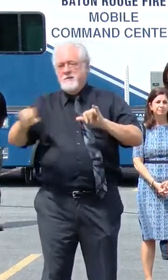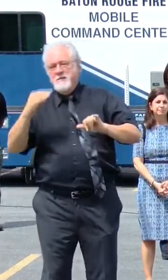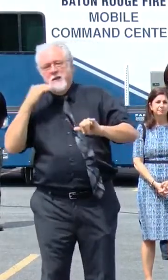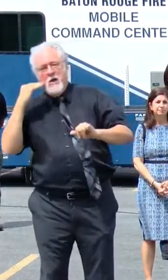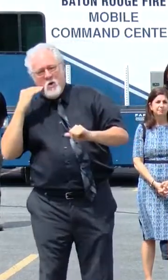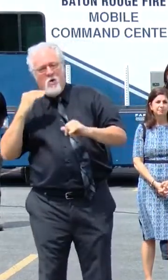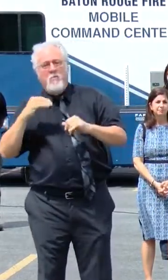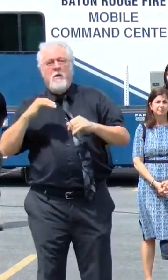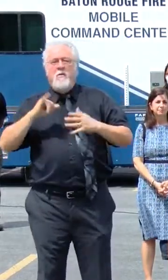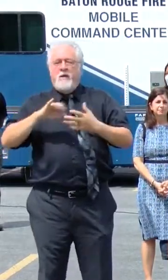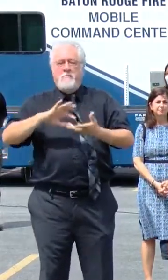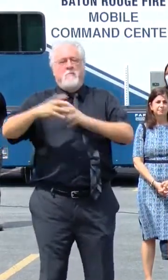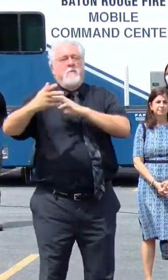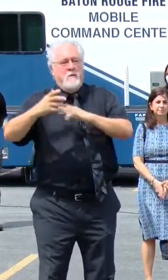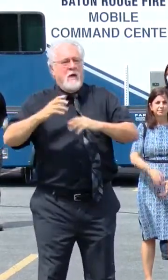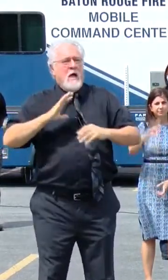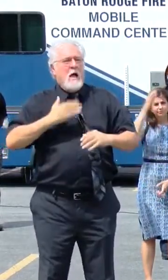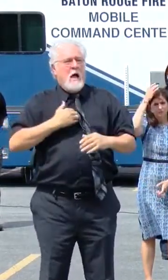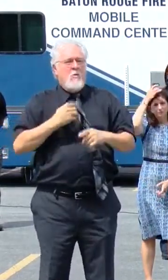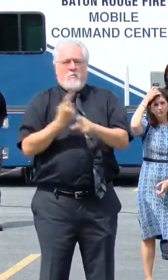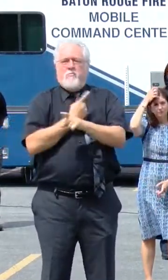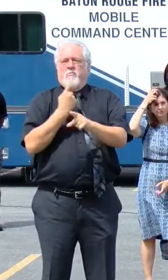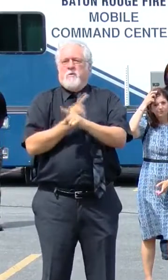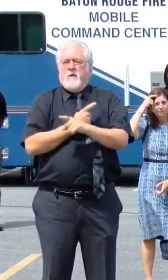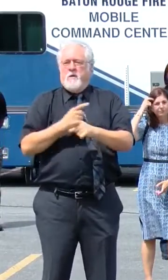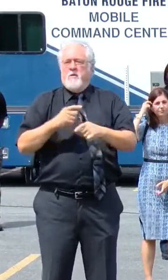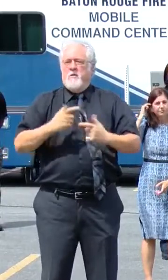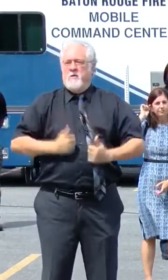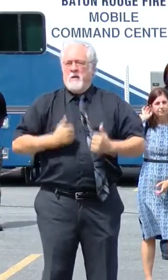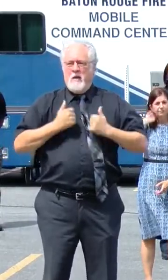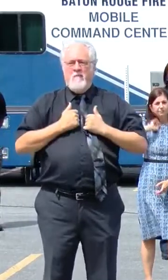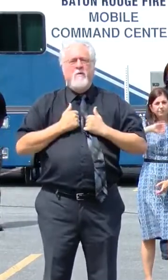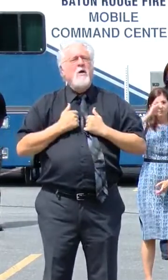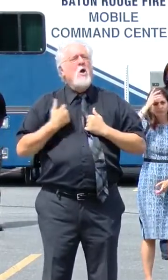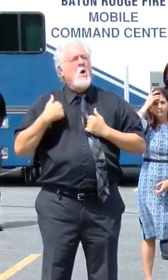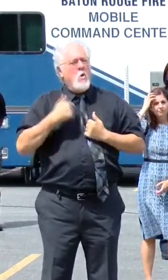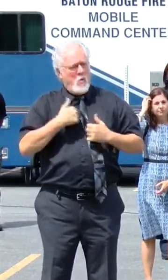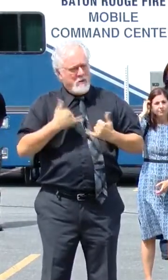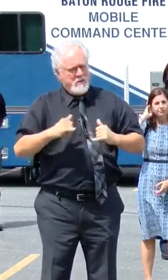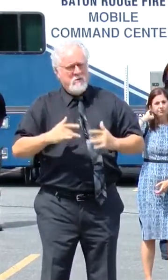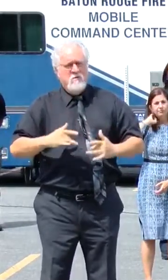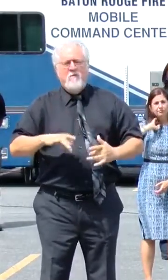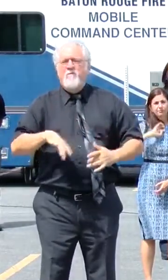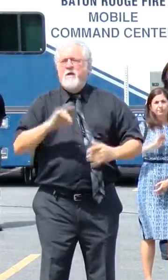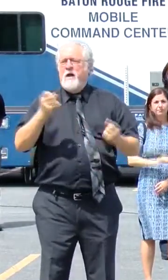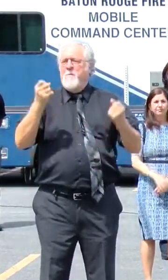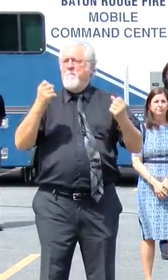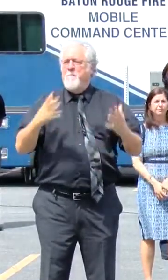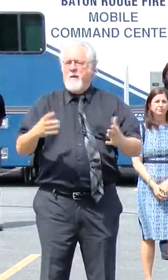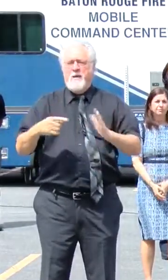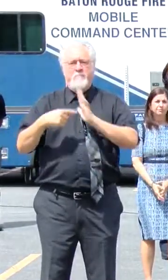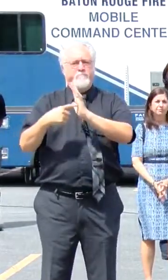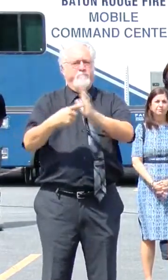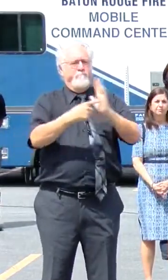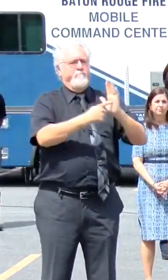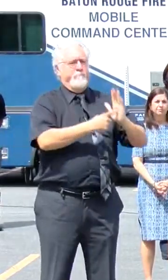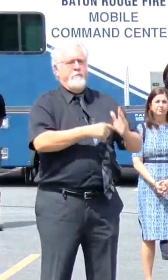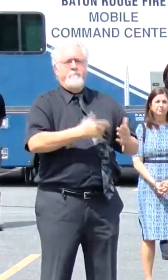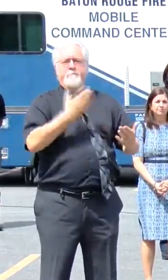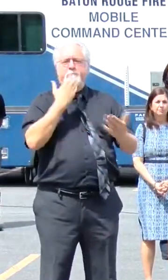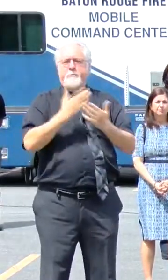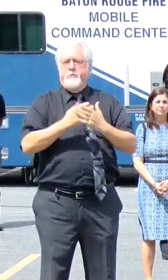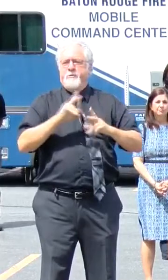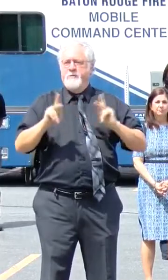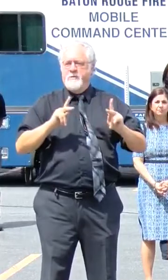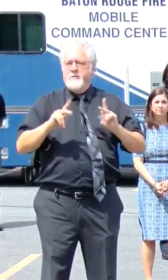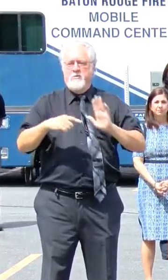temporary disruption to our routines, we can still find many examples of our citizens demonstrating